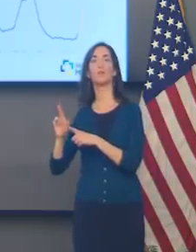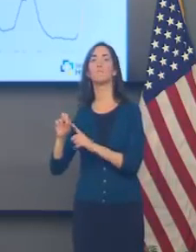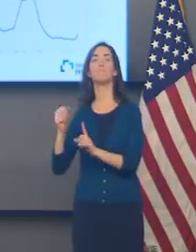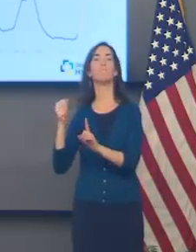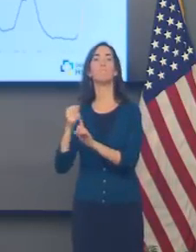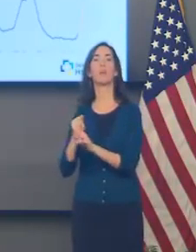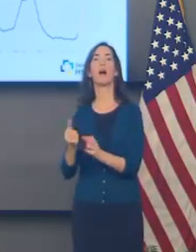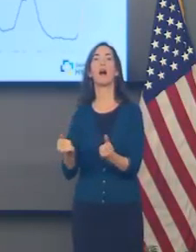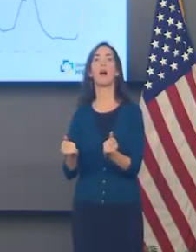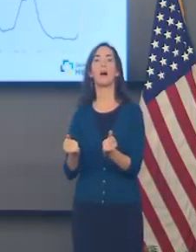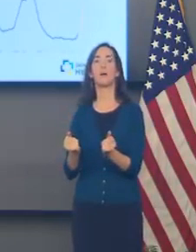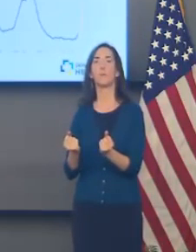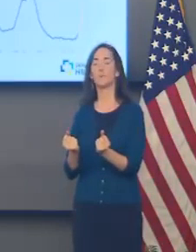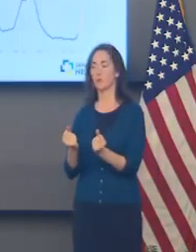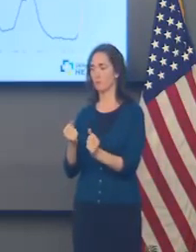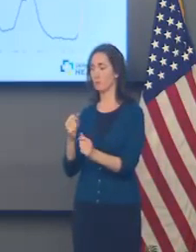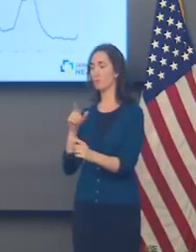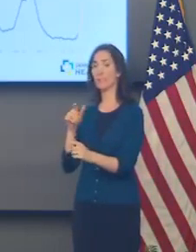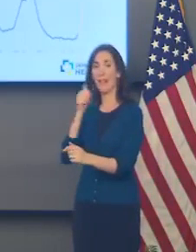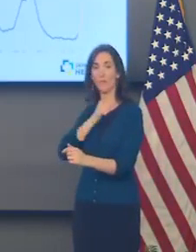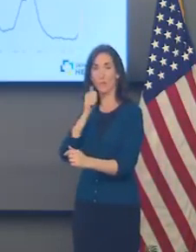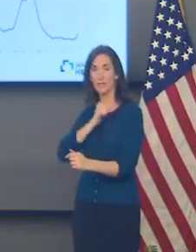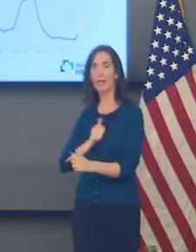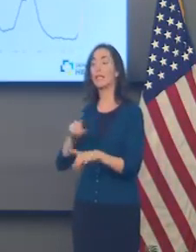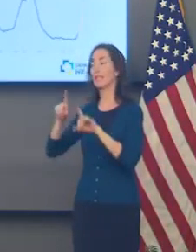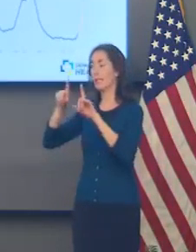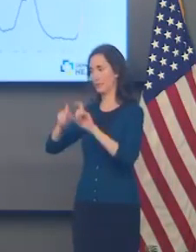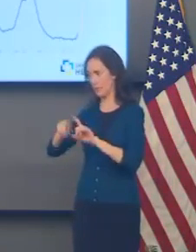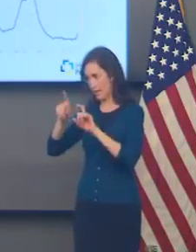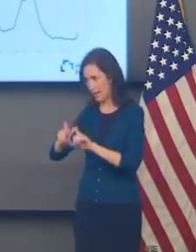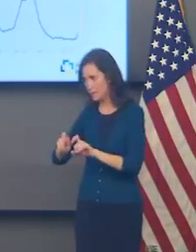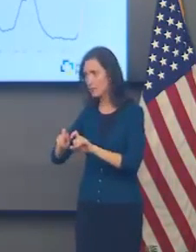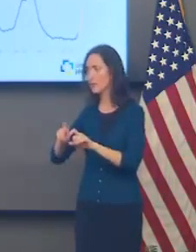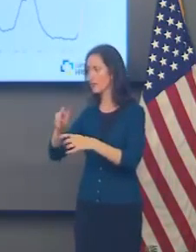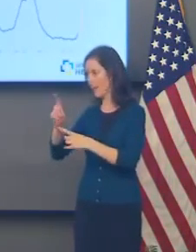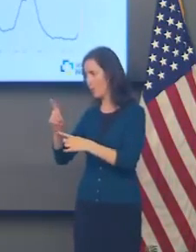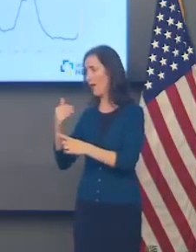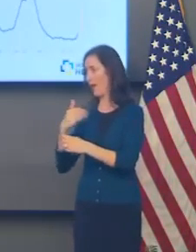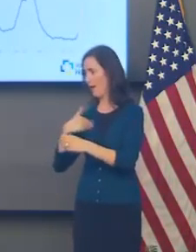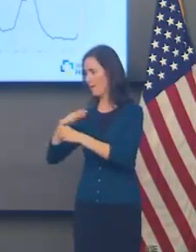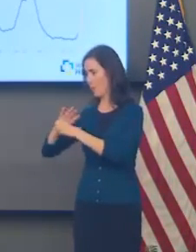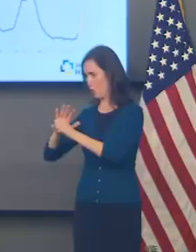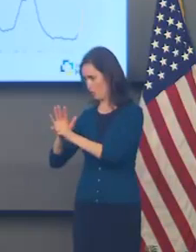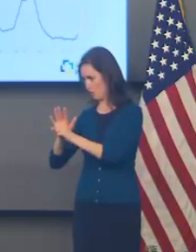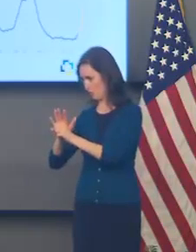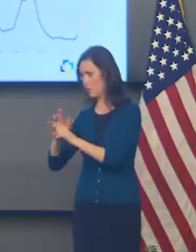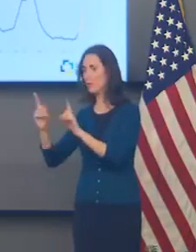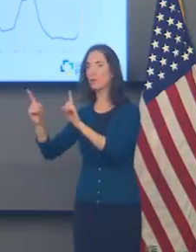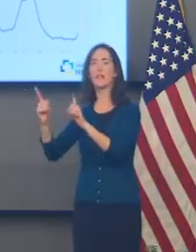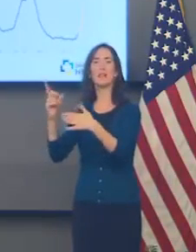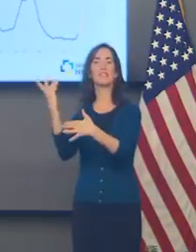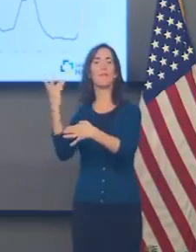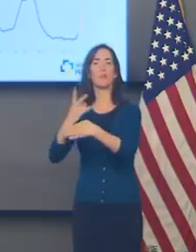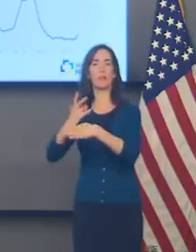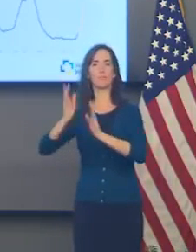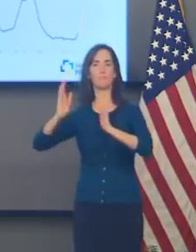cases of COVID diagnosed every day, smoothed out, over a seven-day average, over